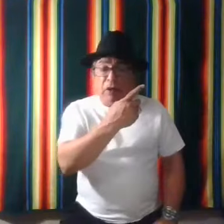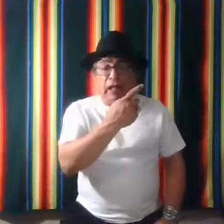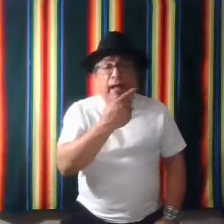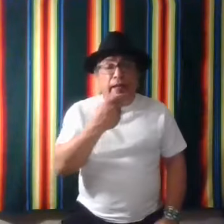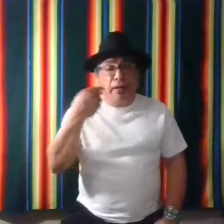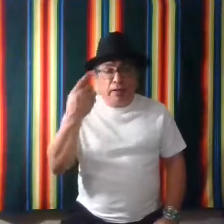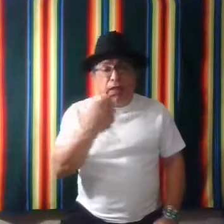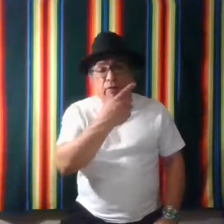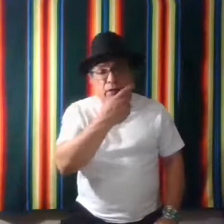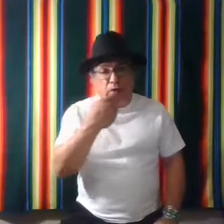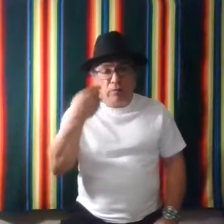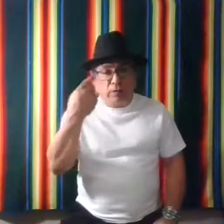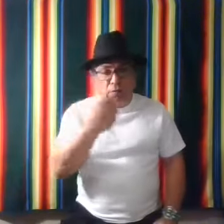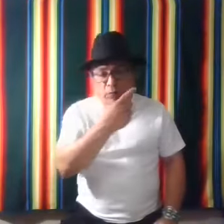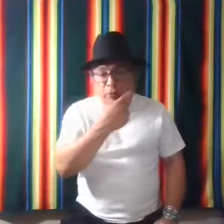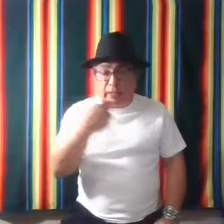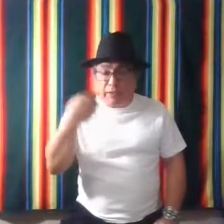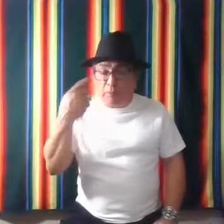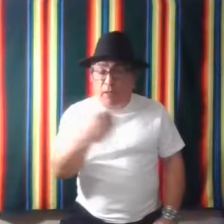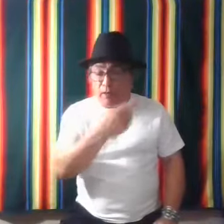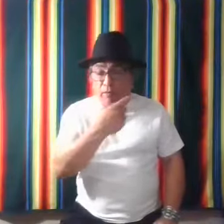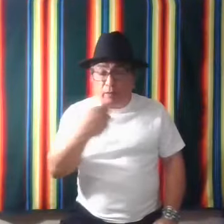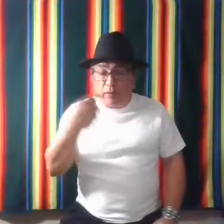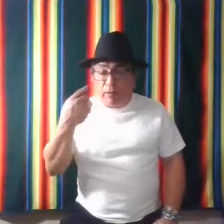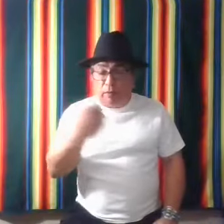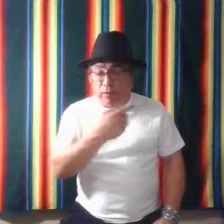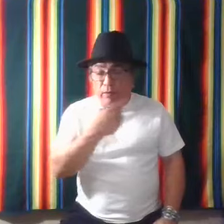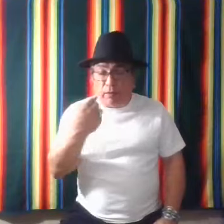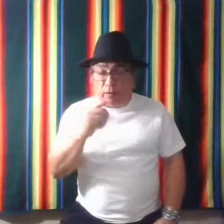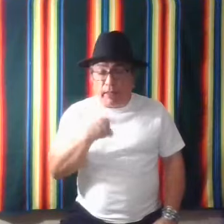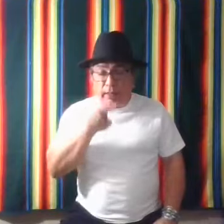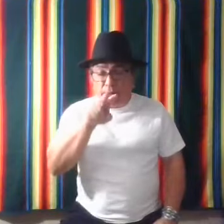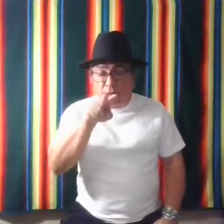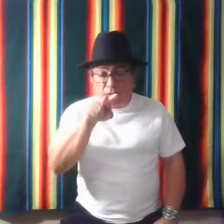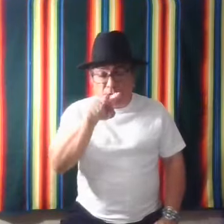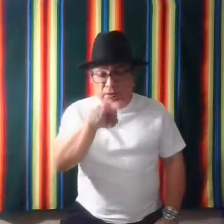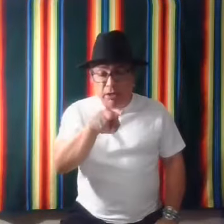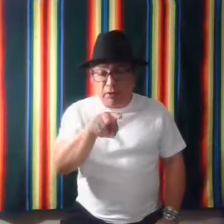glad again, you know, we put that smile. Glad to see you.